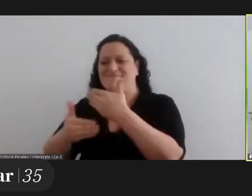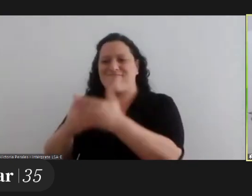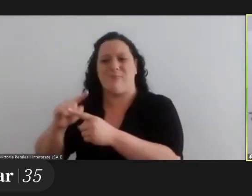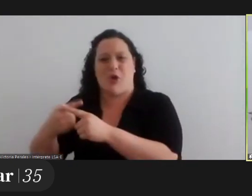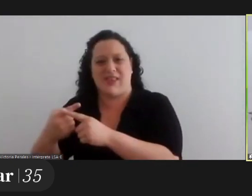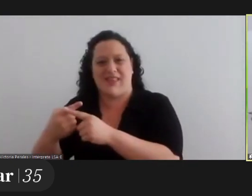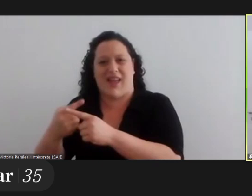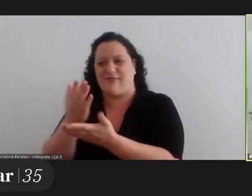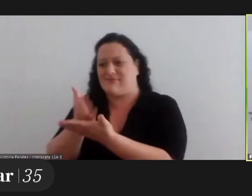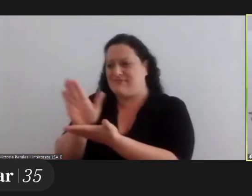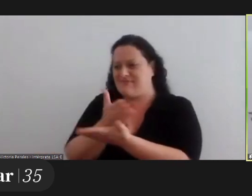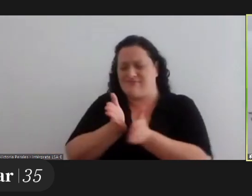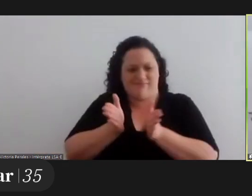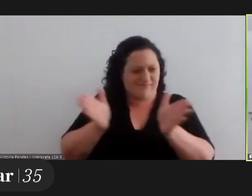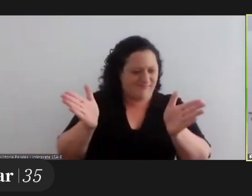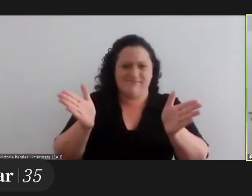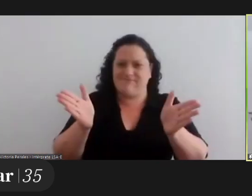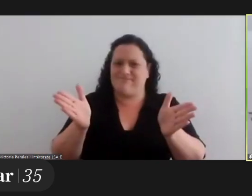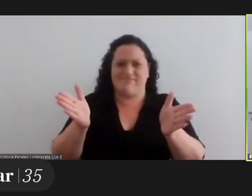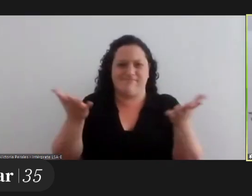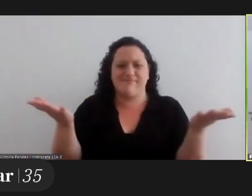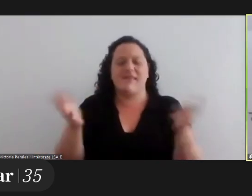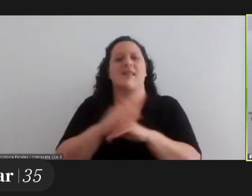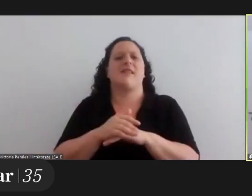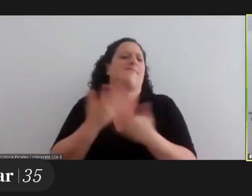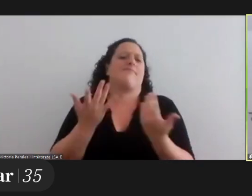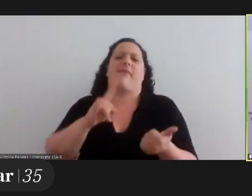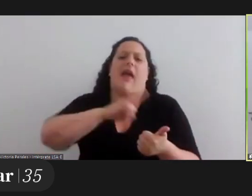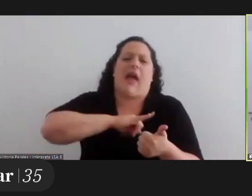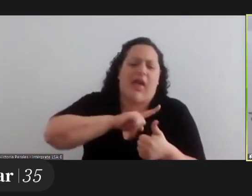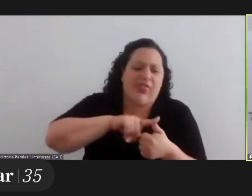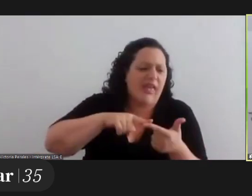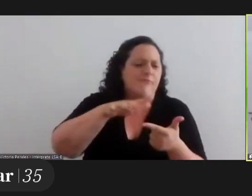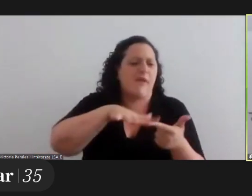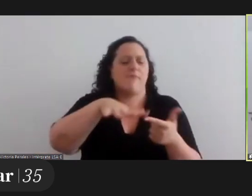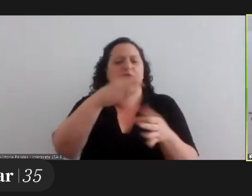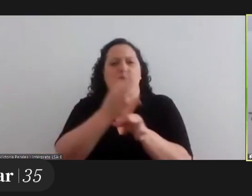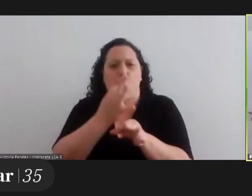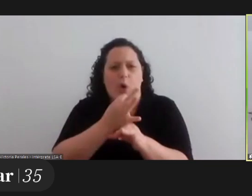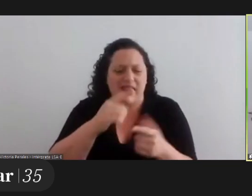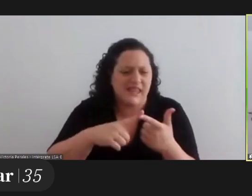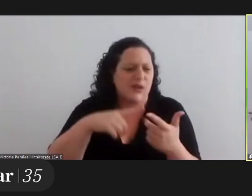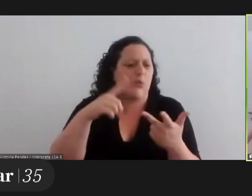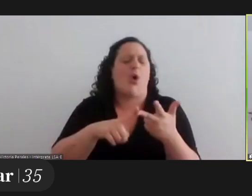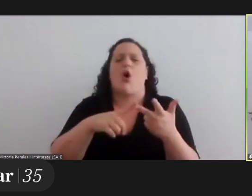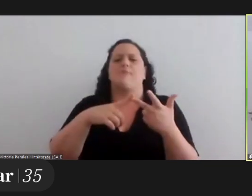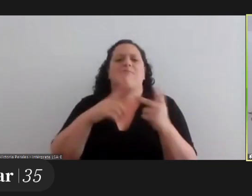hand you have uh the reflection or thought and the other one is the political aspect in the academia in the educational